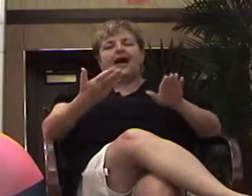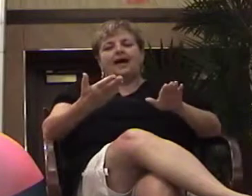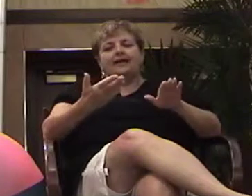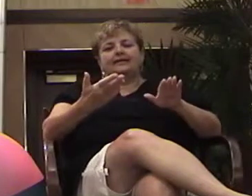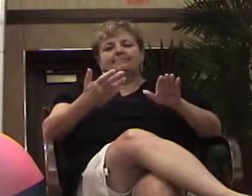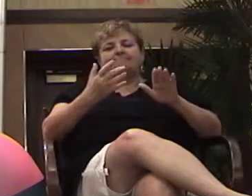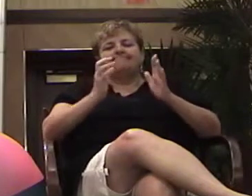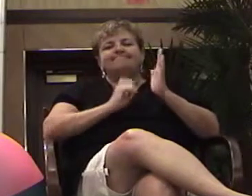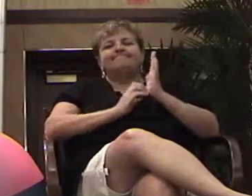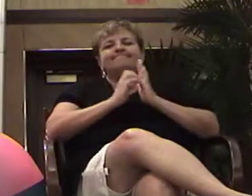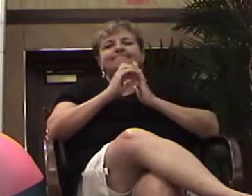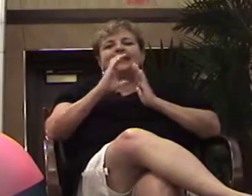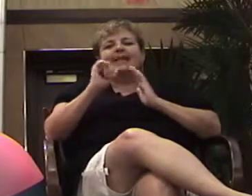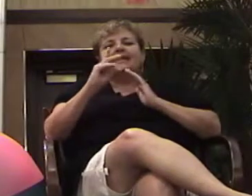He was sick two years.